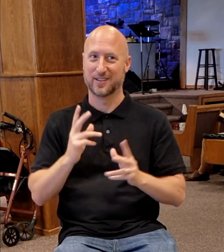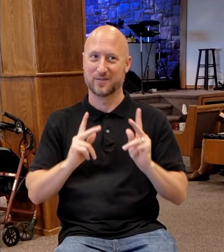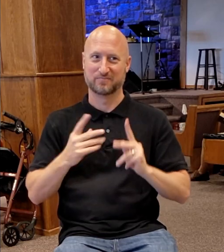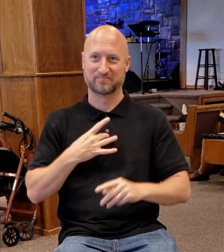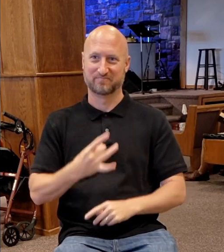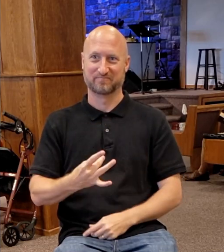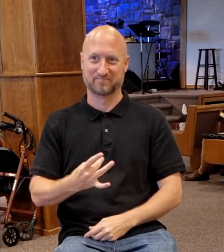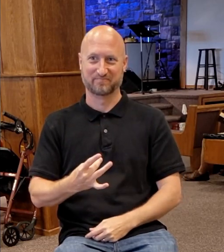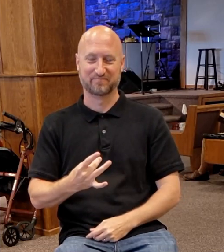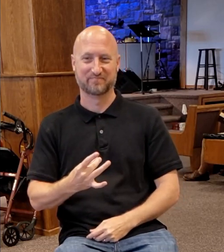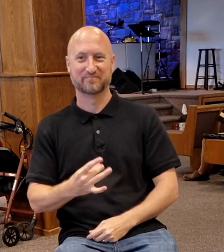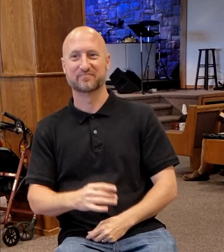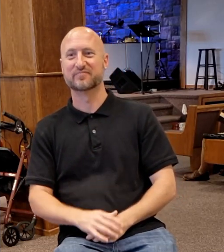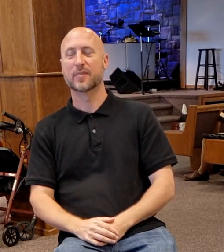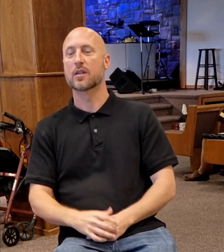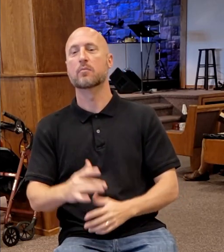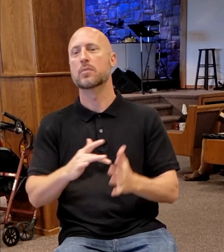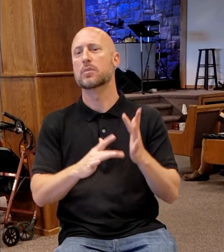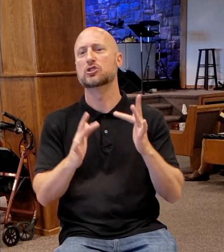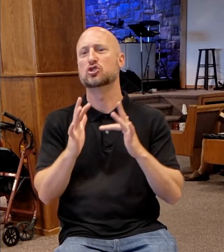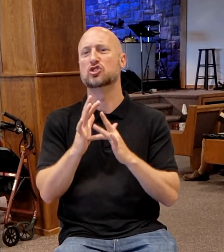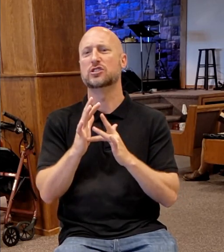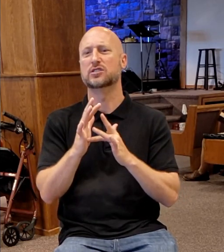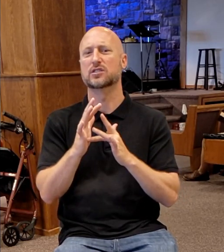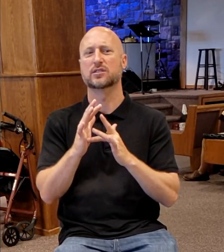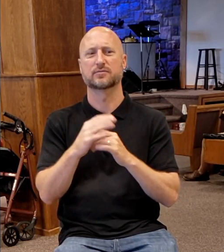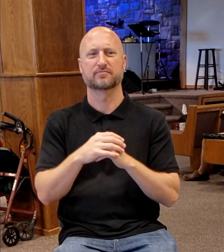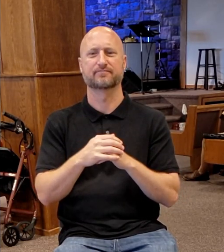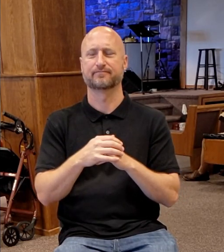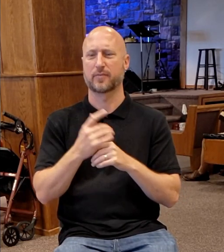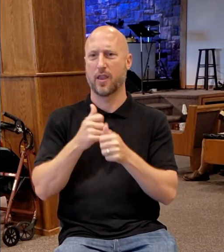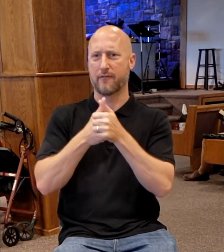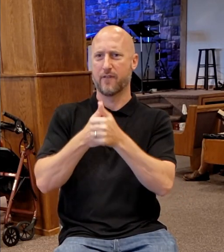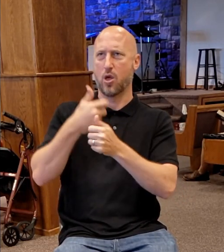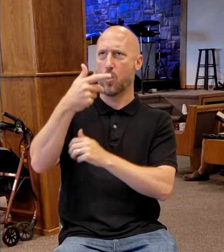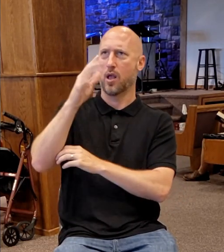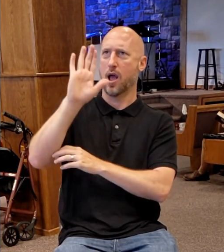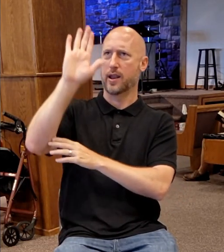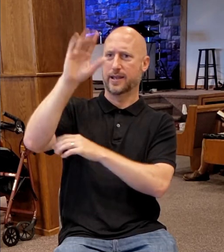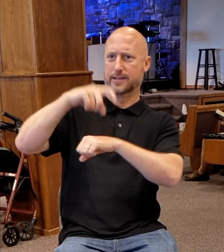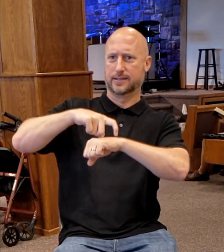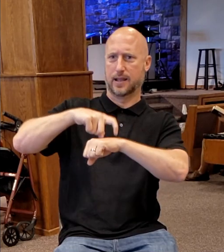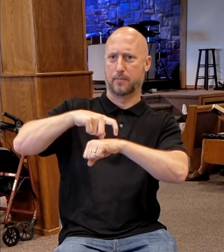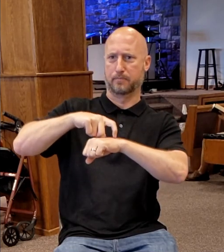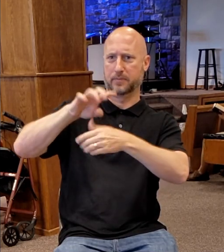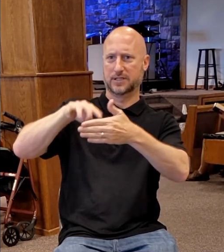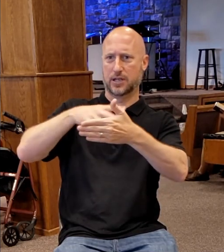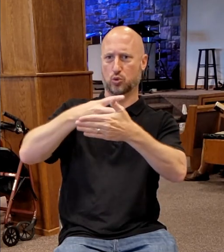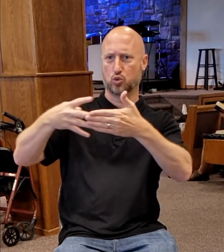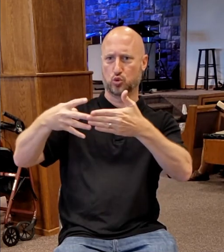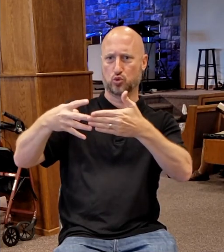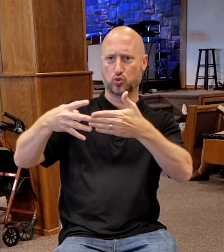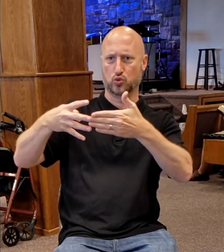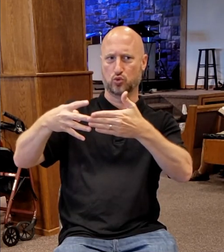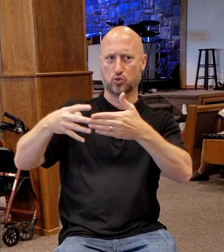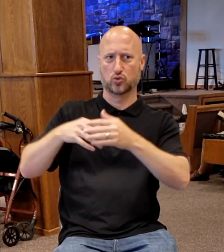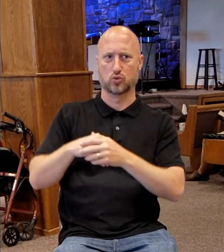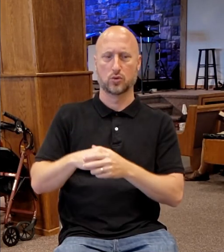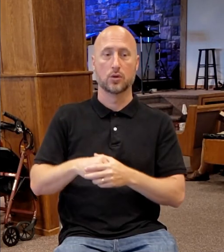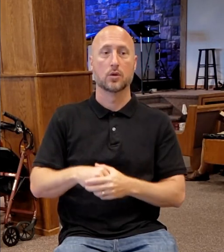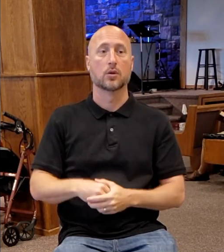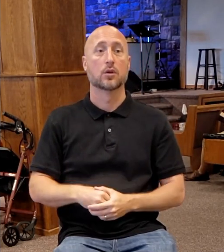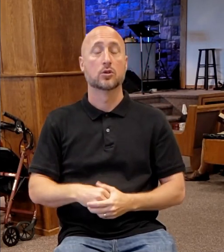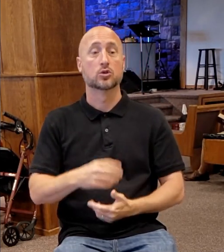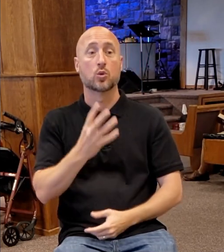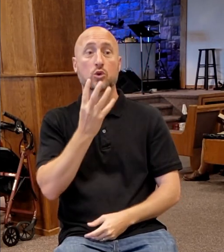He's moving by a different clock that's divine. He has no trouble with that. It says, now the